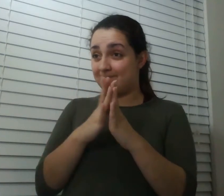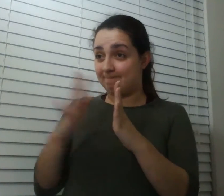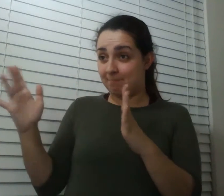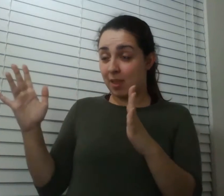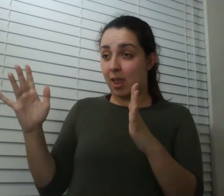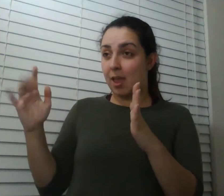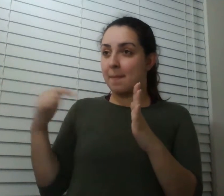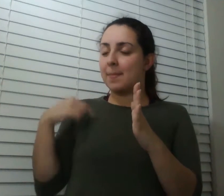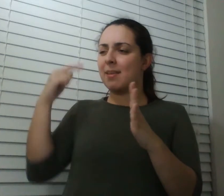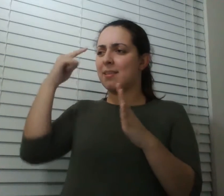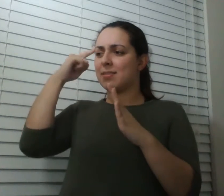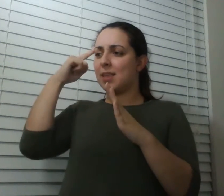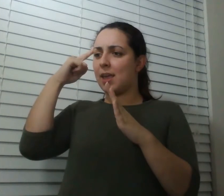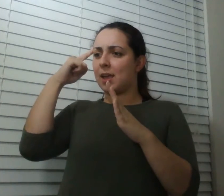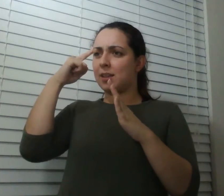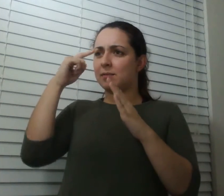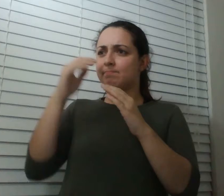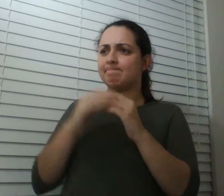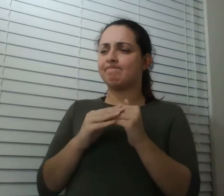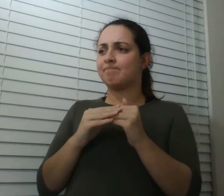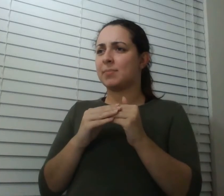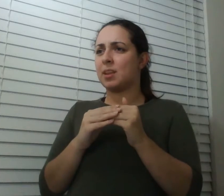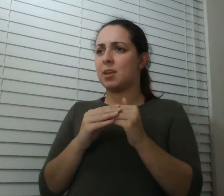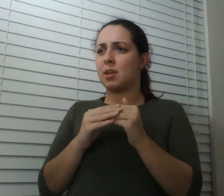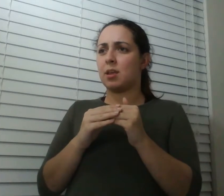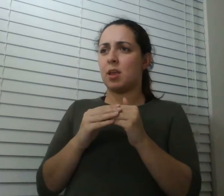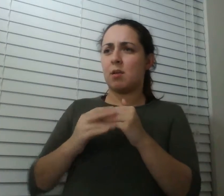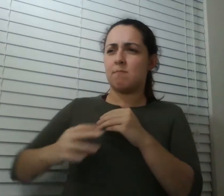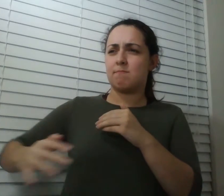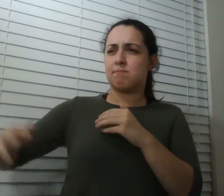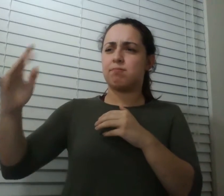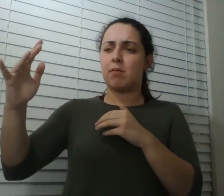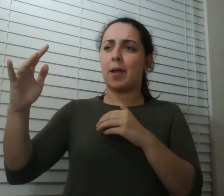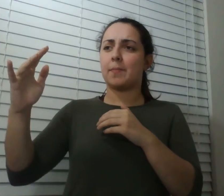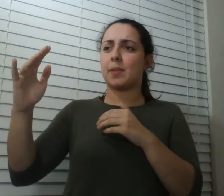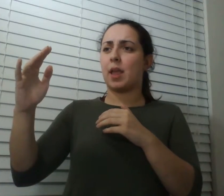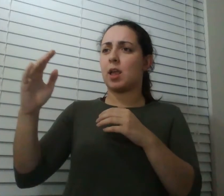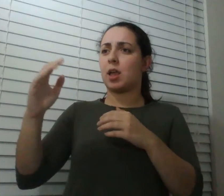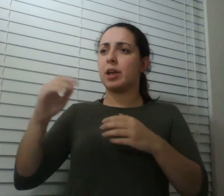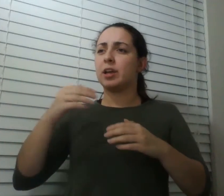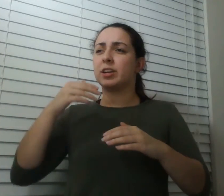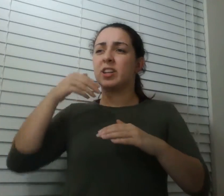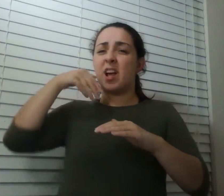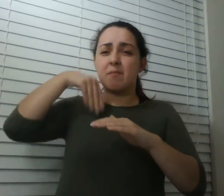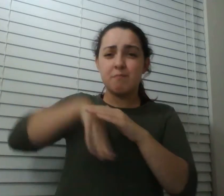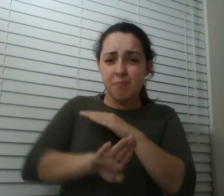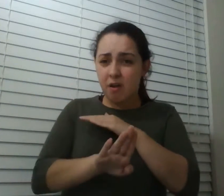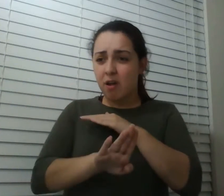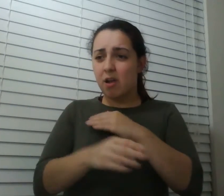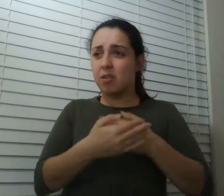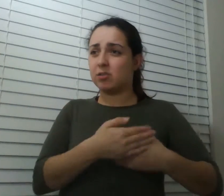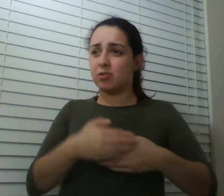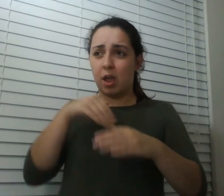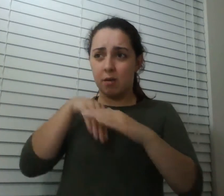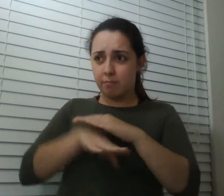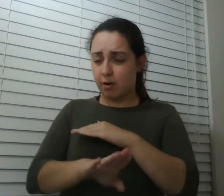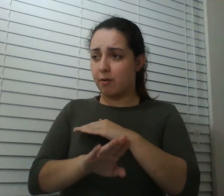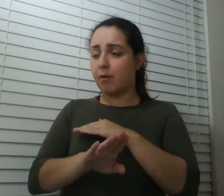just put my cards on the table like childbirth okay like when we talk about like the gap okay i know but we talk about the gap between like uh